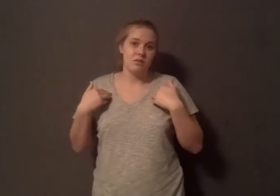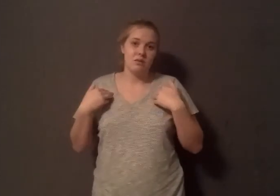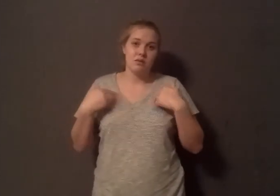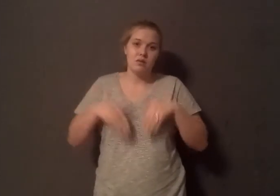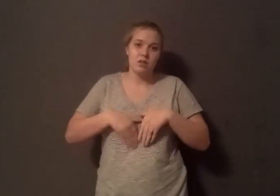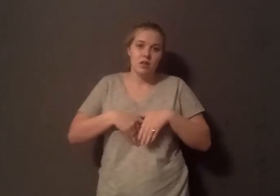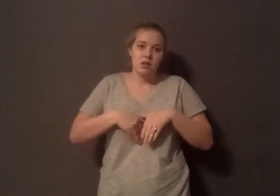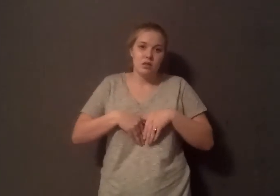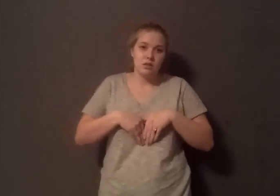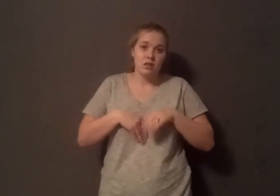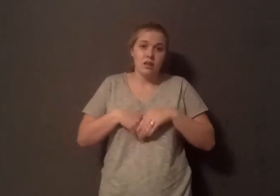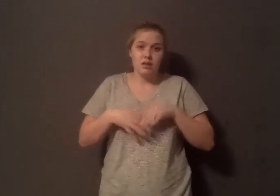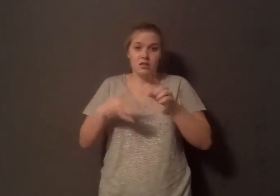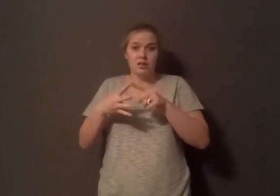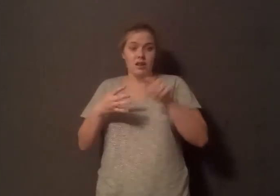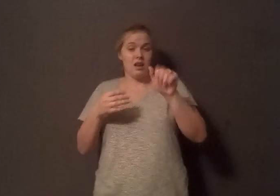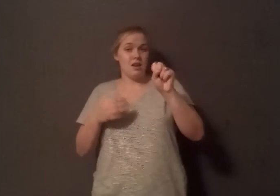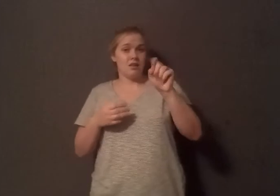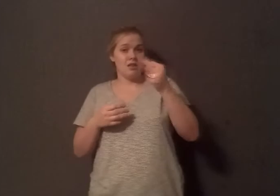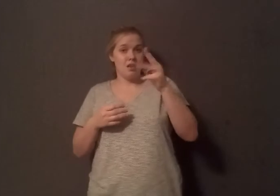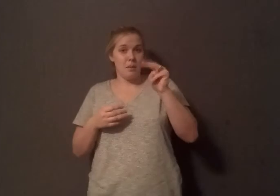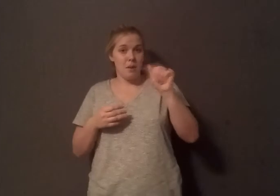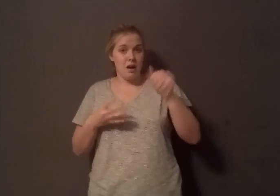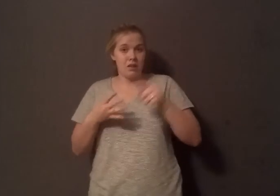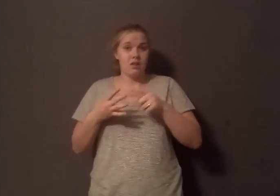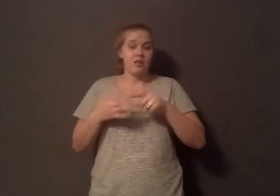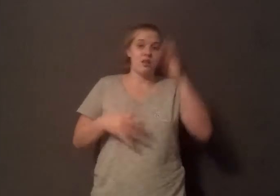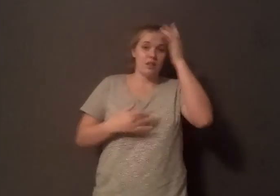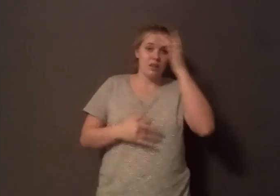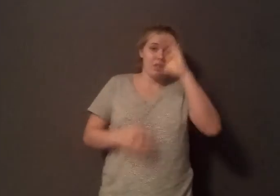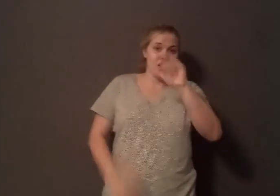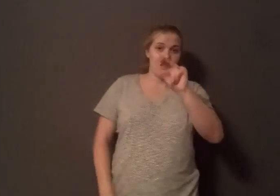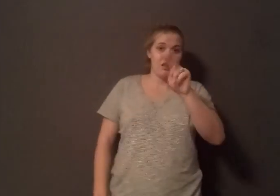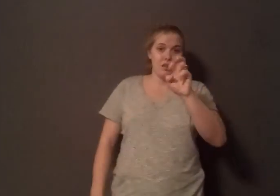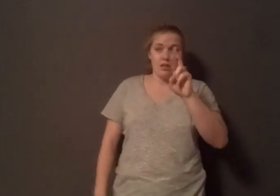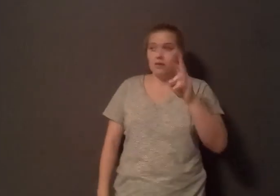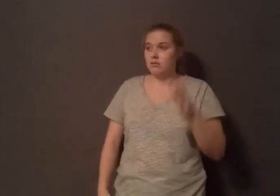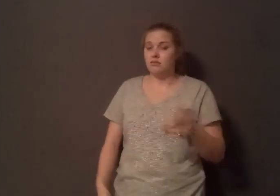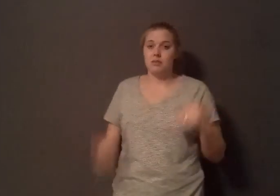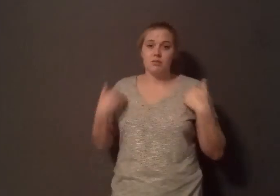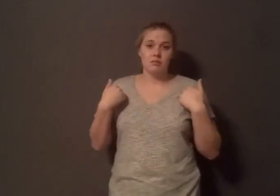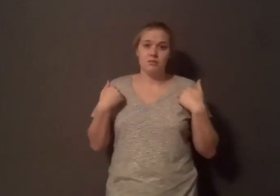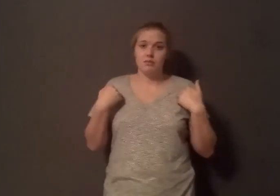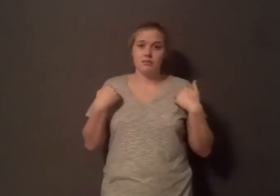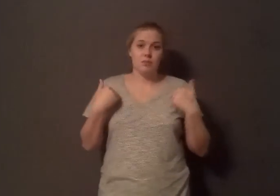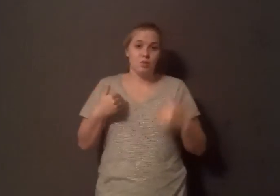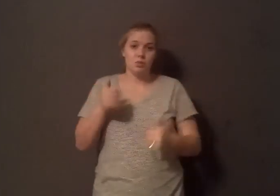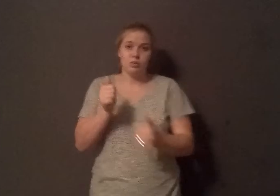or either cancer. My neighbor there died from cancer probably just last year. My nephew down the street, he's got cancer. He's